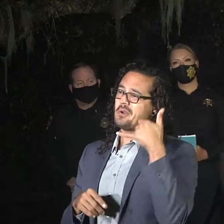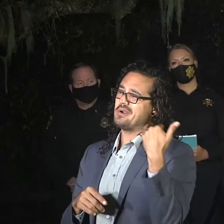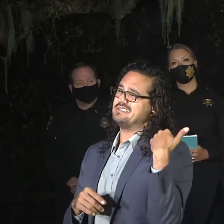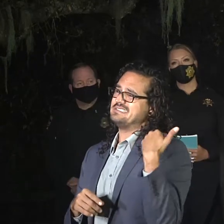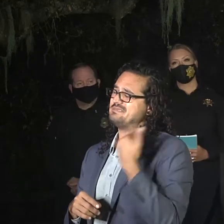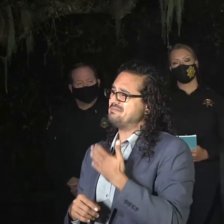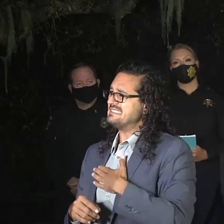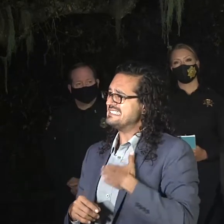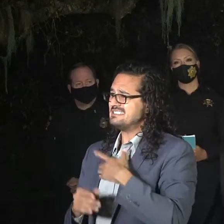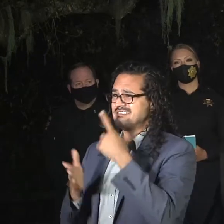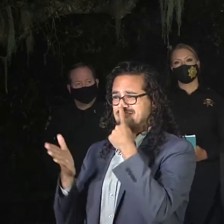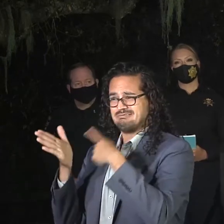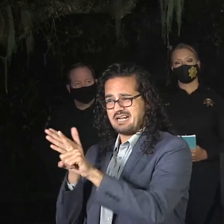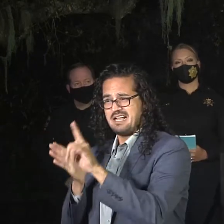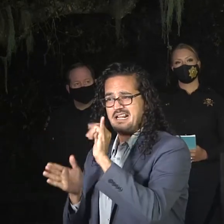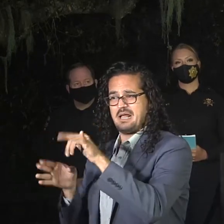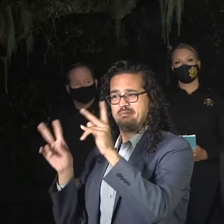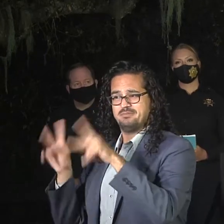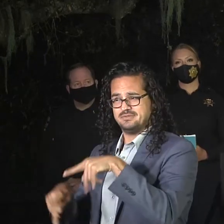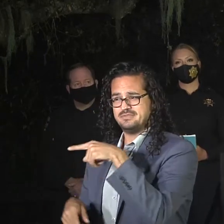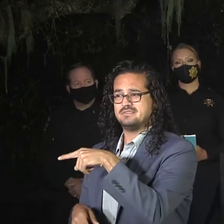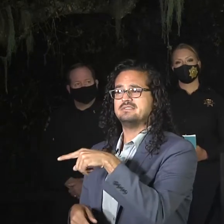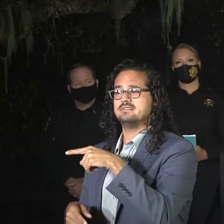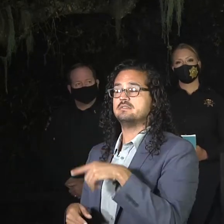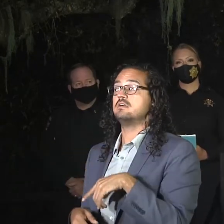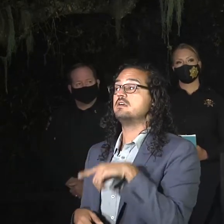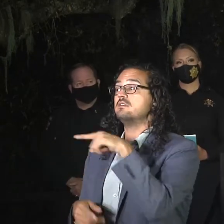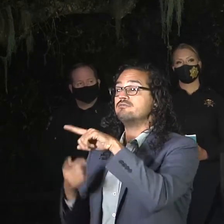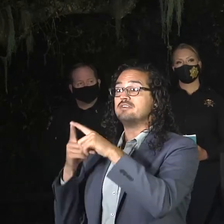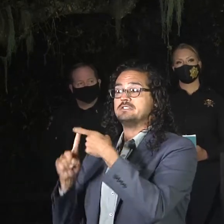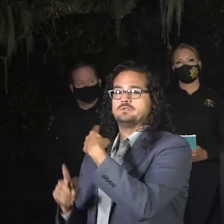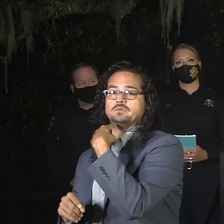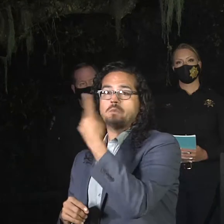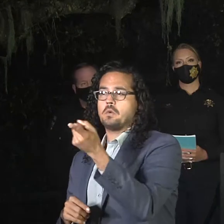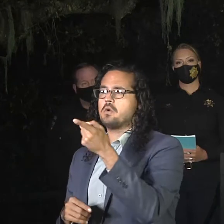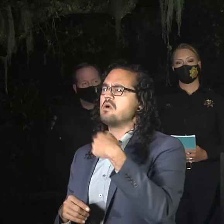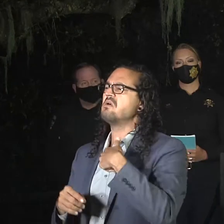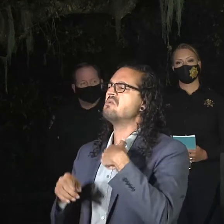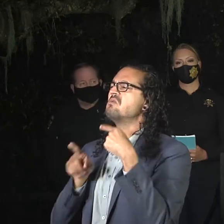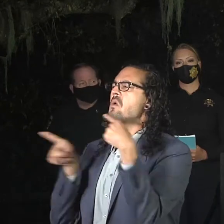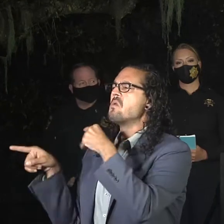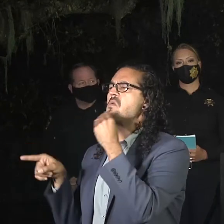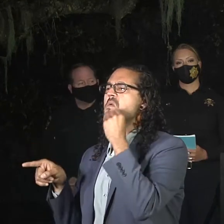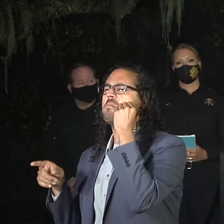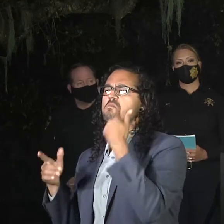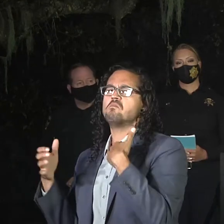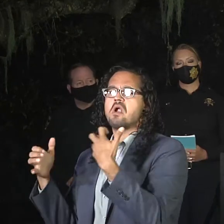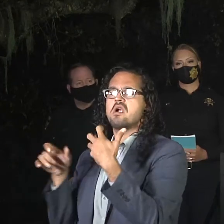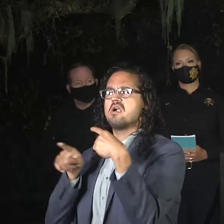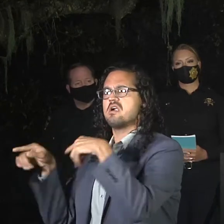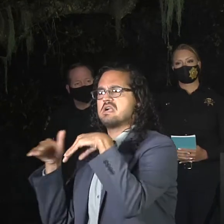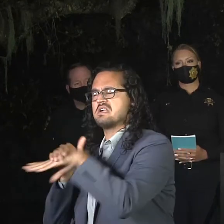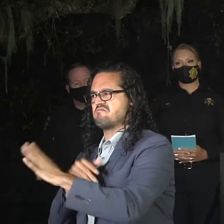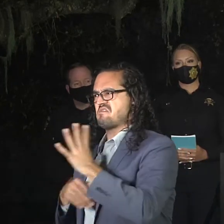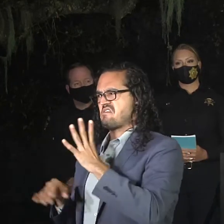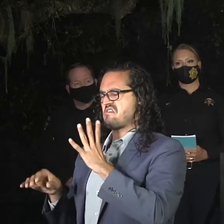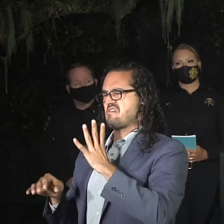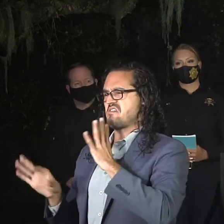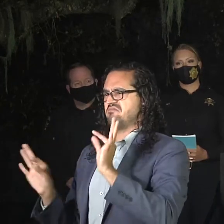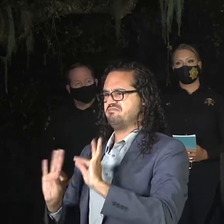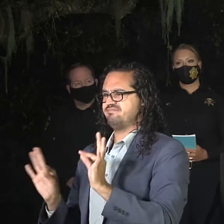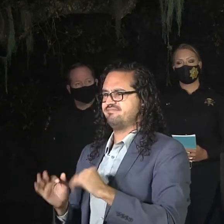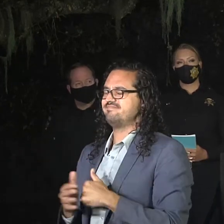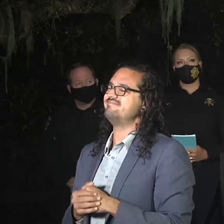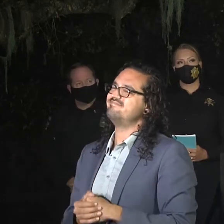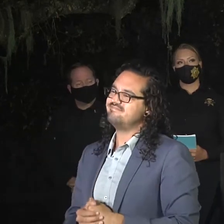conversation as to this person wanted to go back, try to sneak back into the evacuated area to their home. And so right now we're actively looking for that person